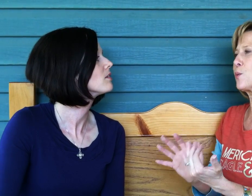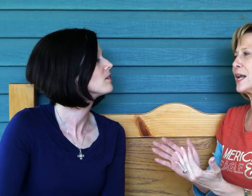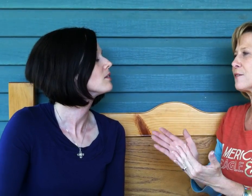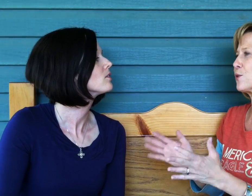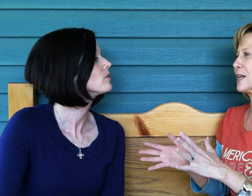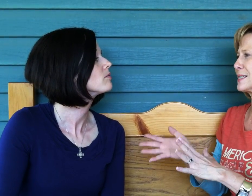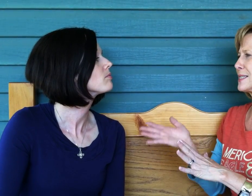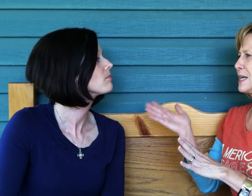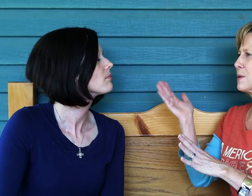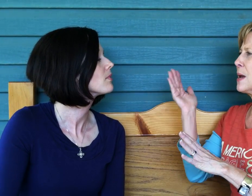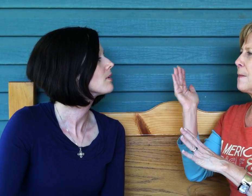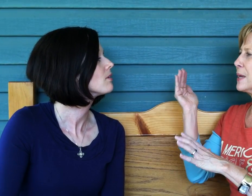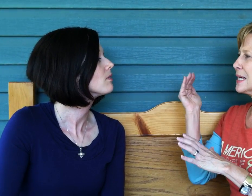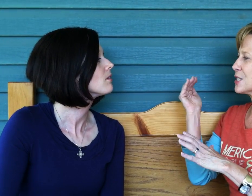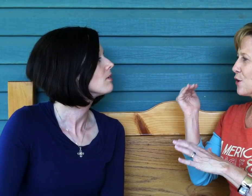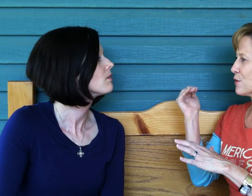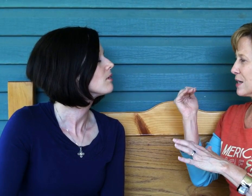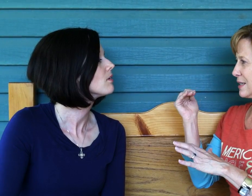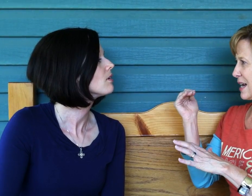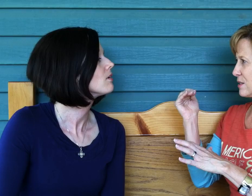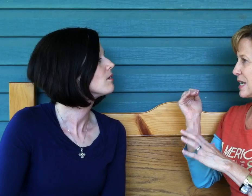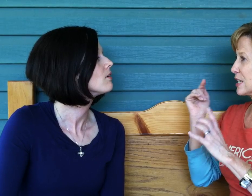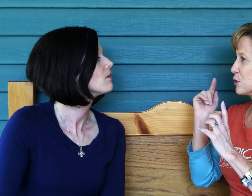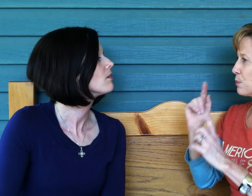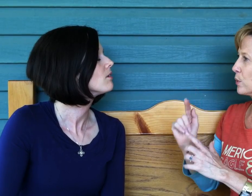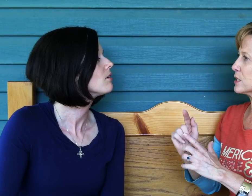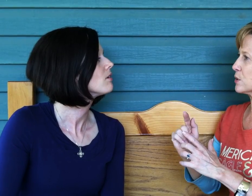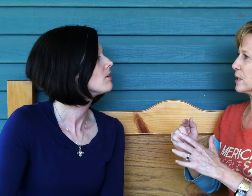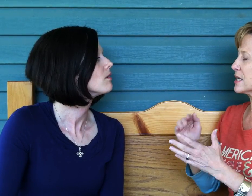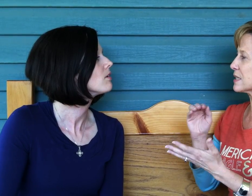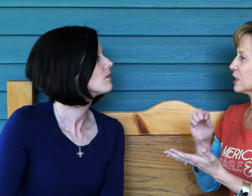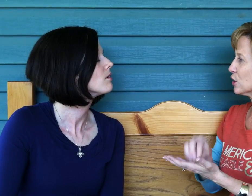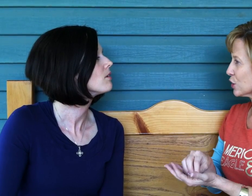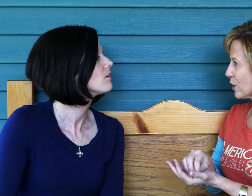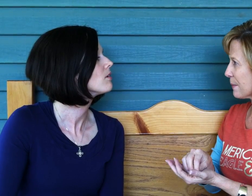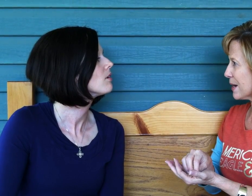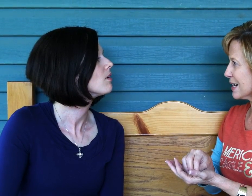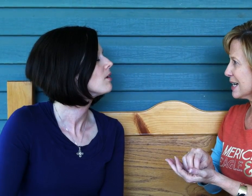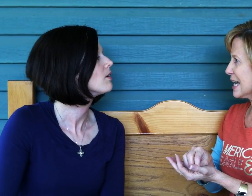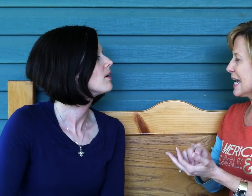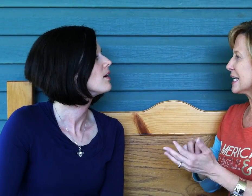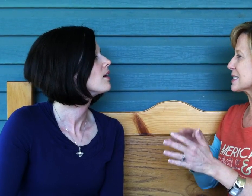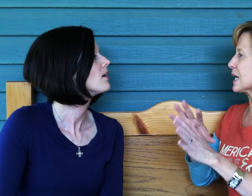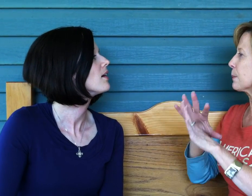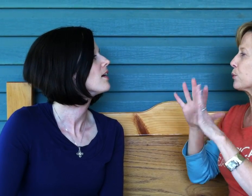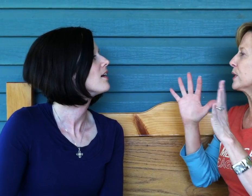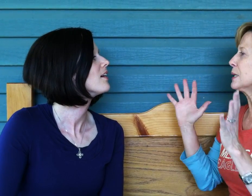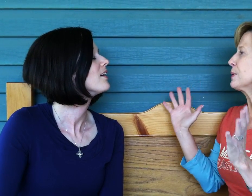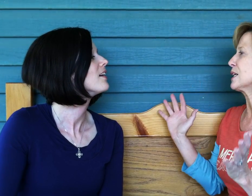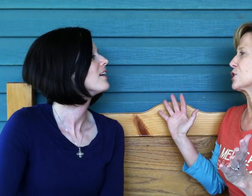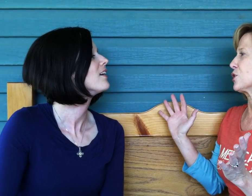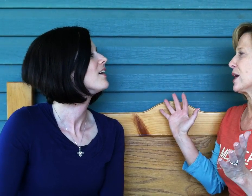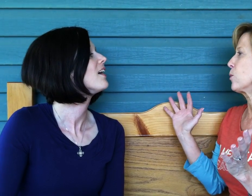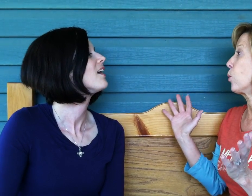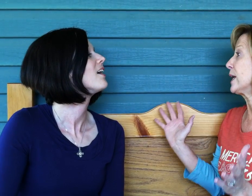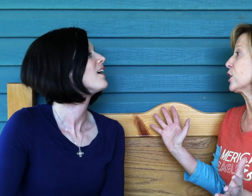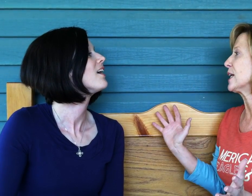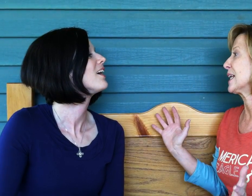waiting for it and as the sun peeked over the clouds, Andrew pointed to it and he said, look, Grandma, it's like a pretty picture and we're in